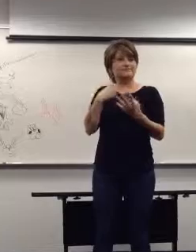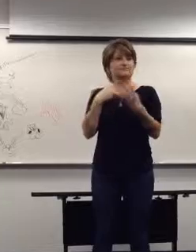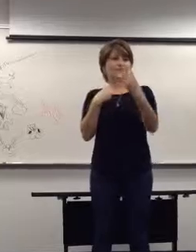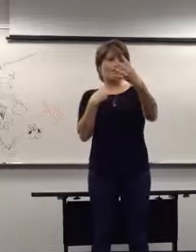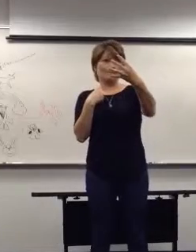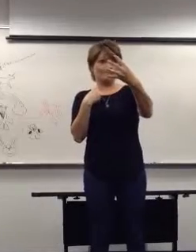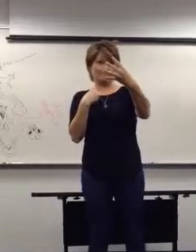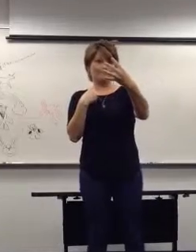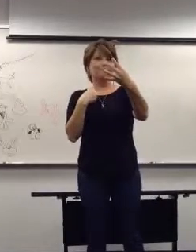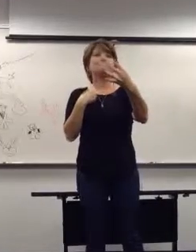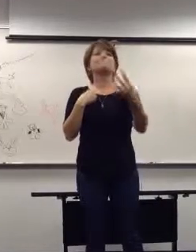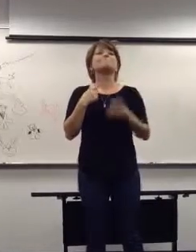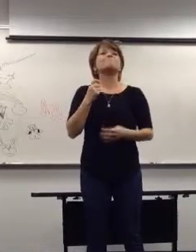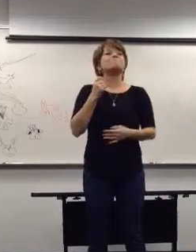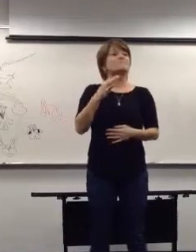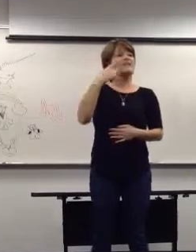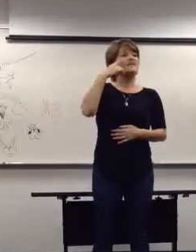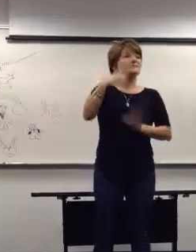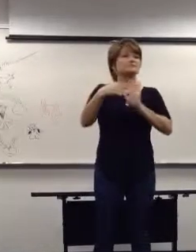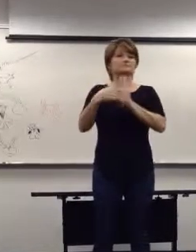the volume and who was speaking.